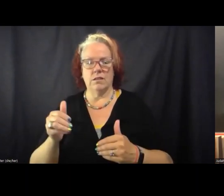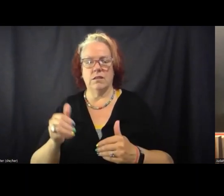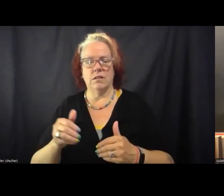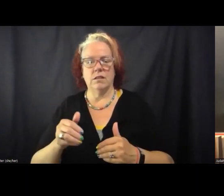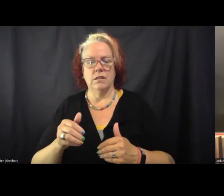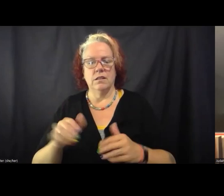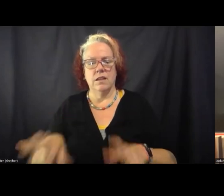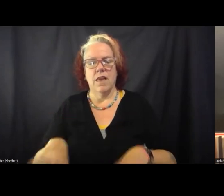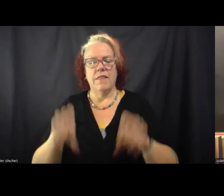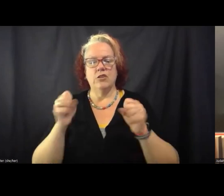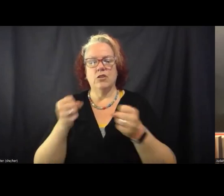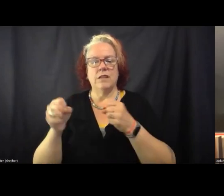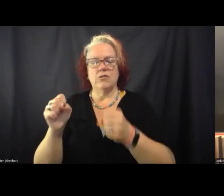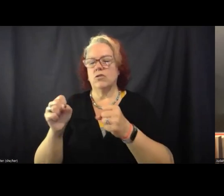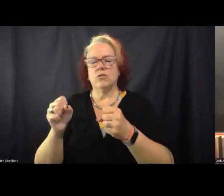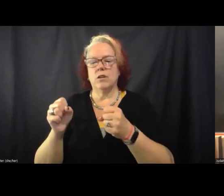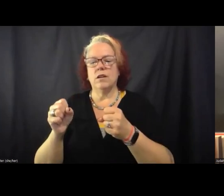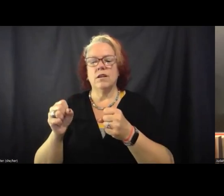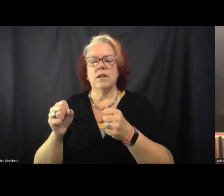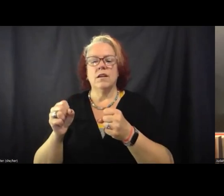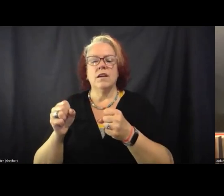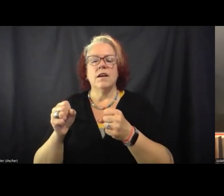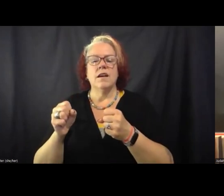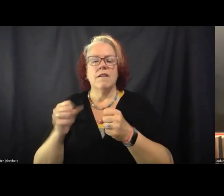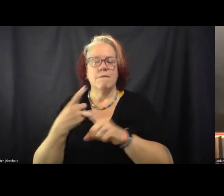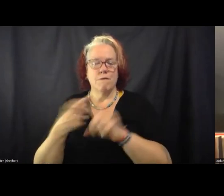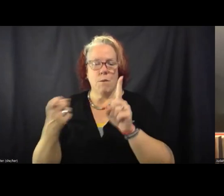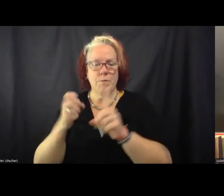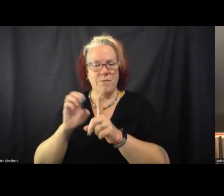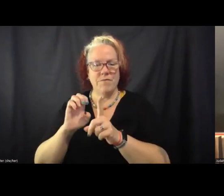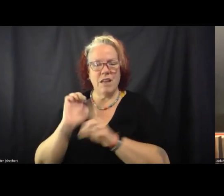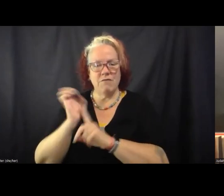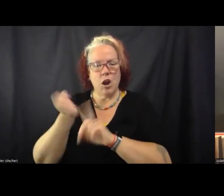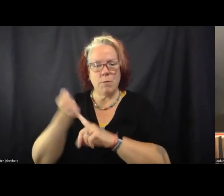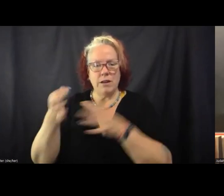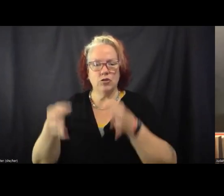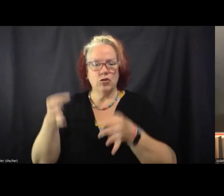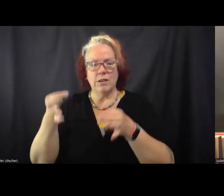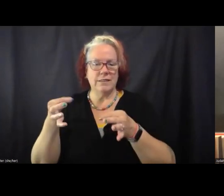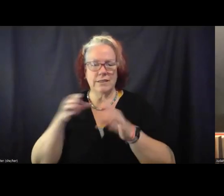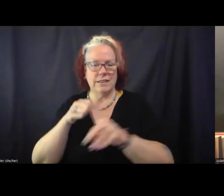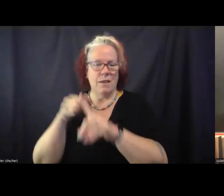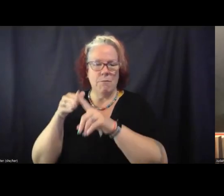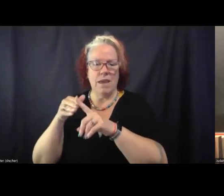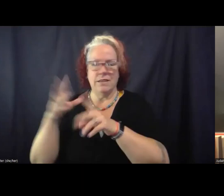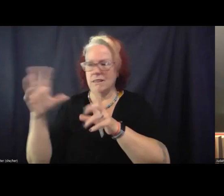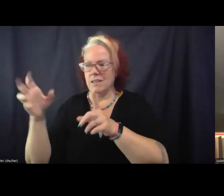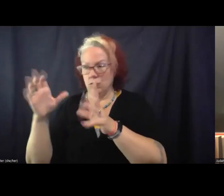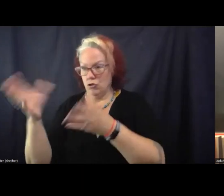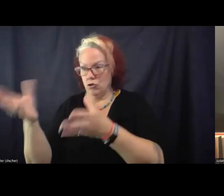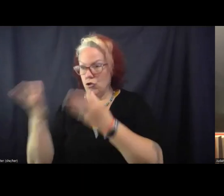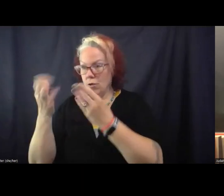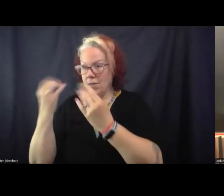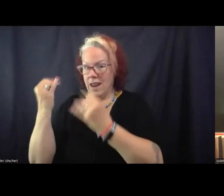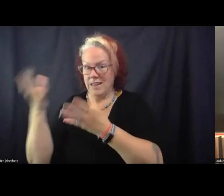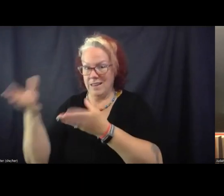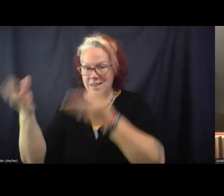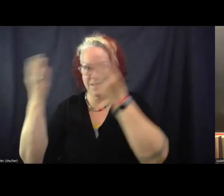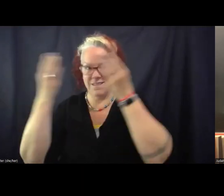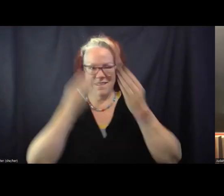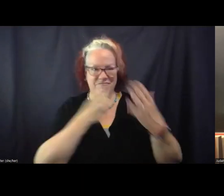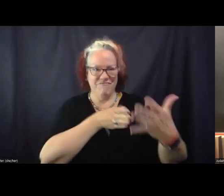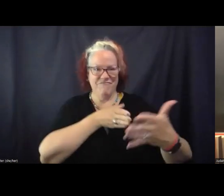justice campaigns, and mapped it onto this fight against USP Letcher. So they focused on